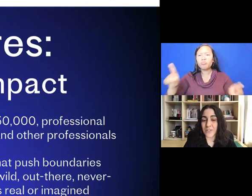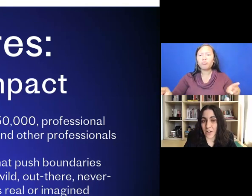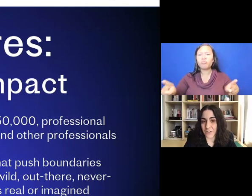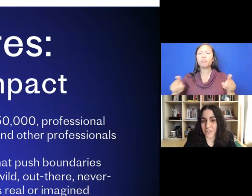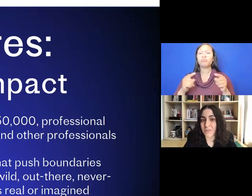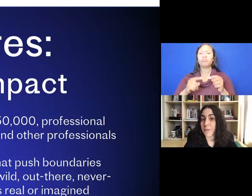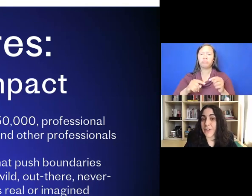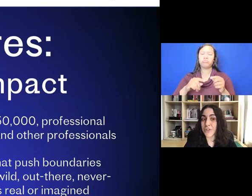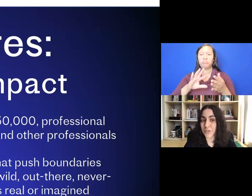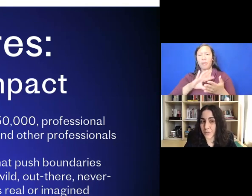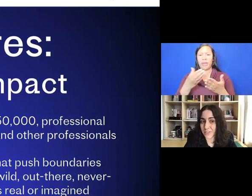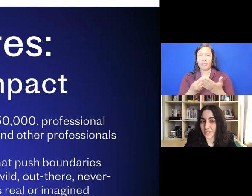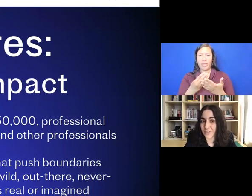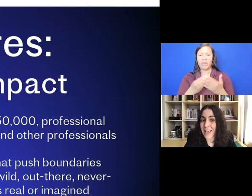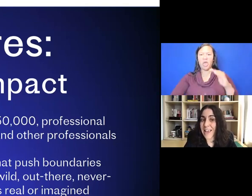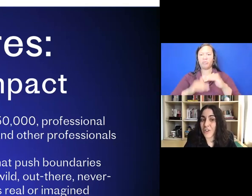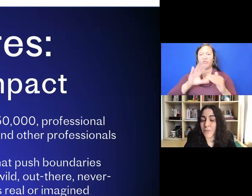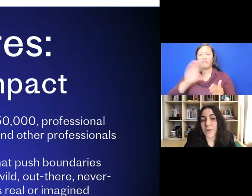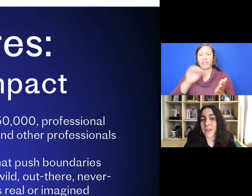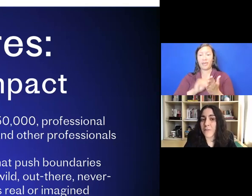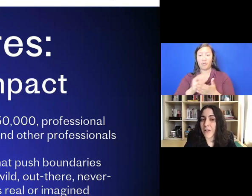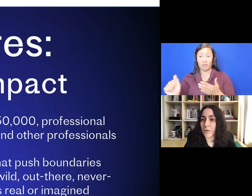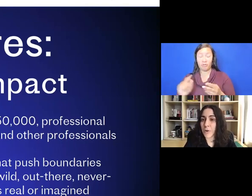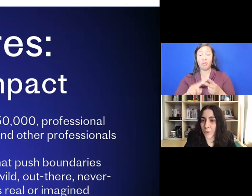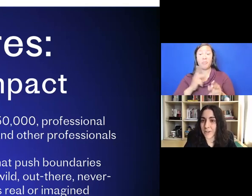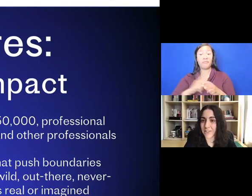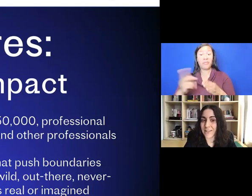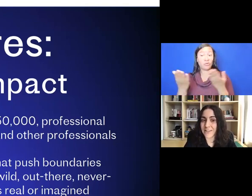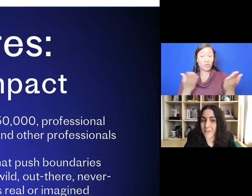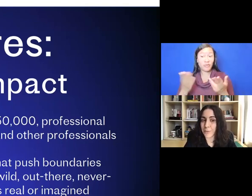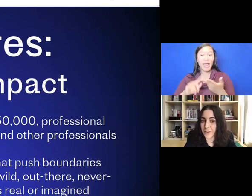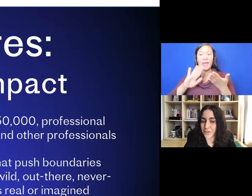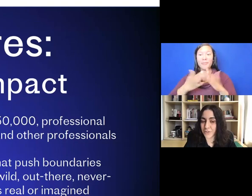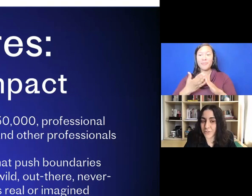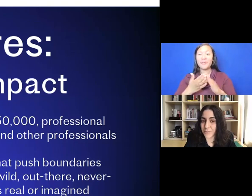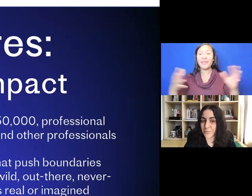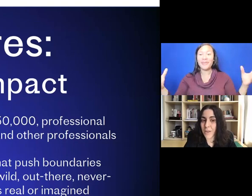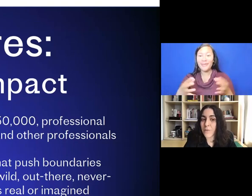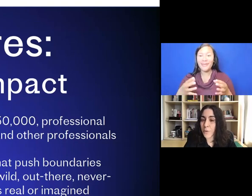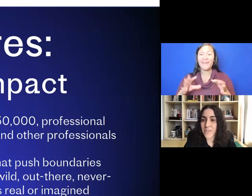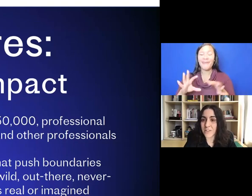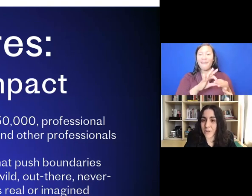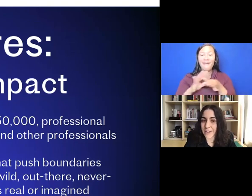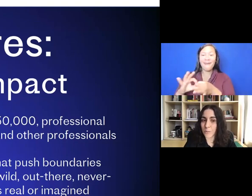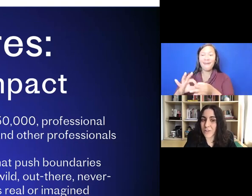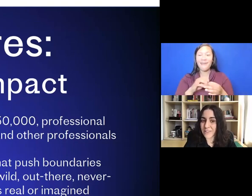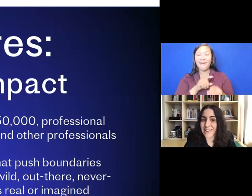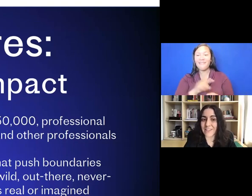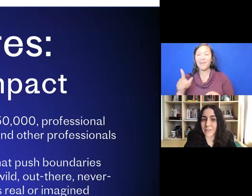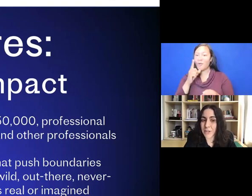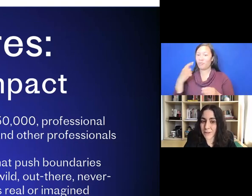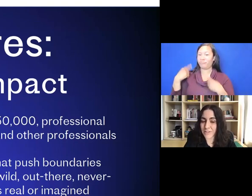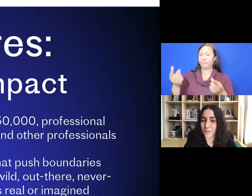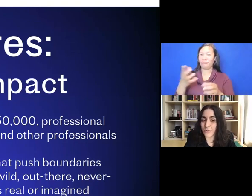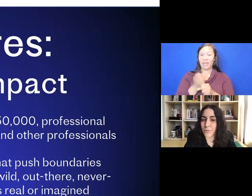,000 professional services and a community of fellow awardees and other professionals. For this grant, we seek